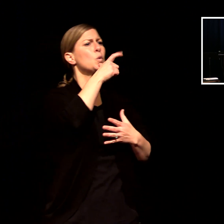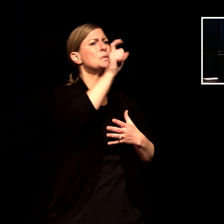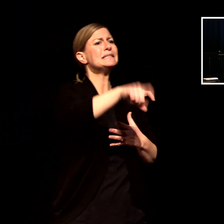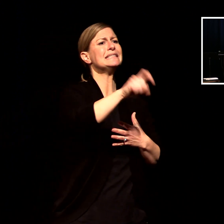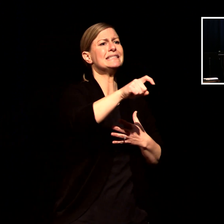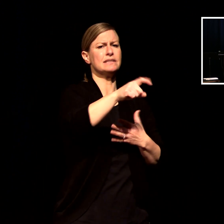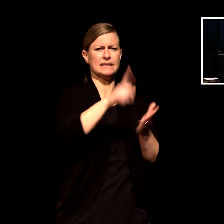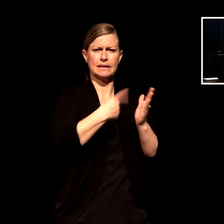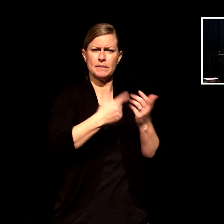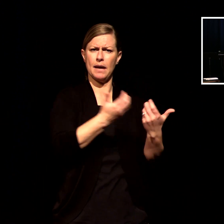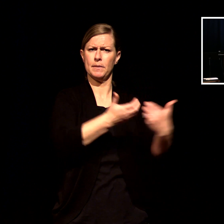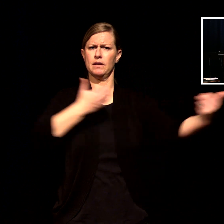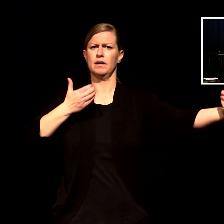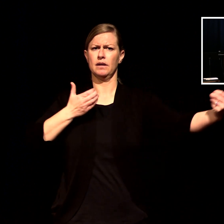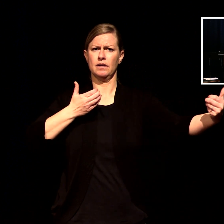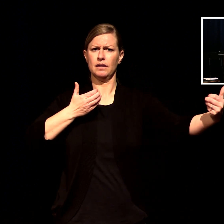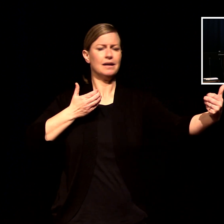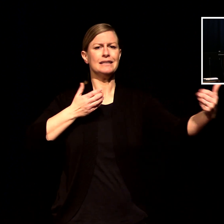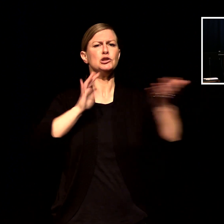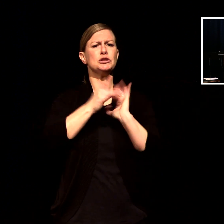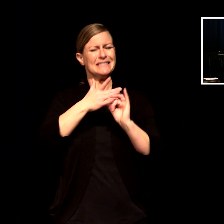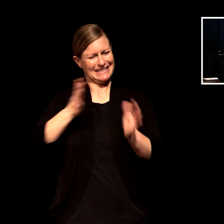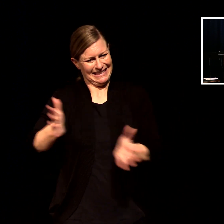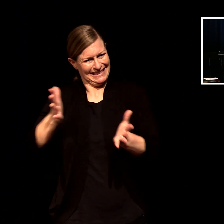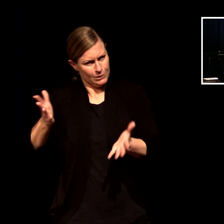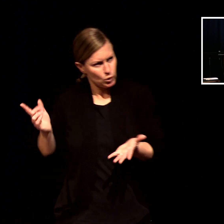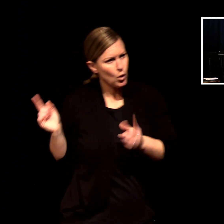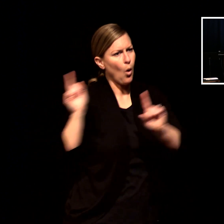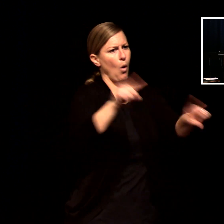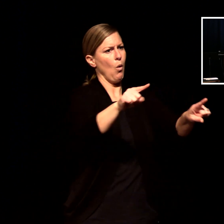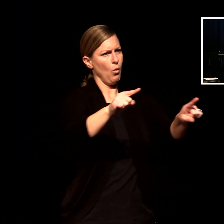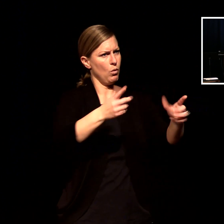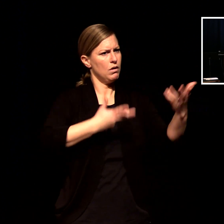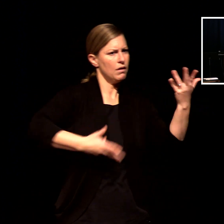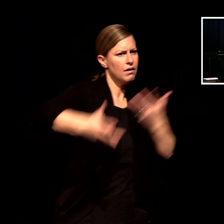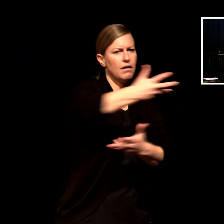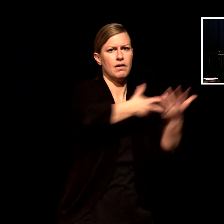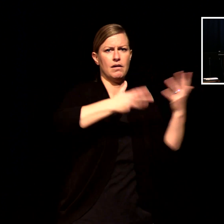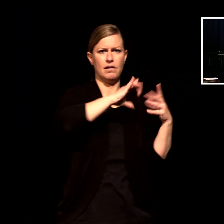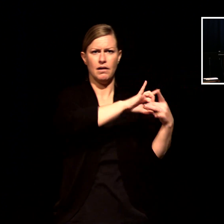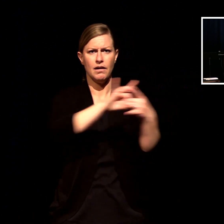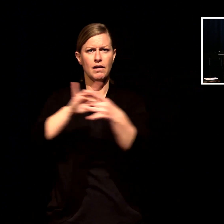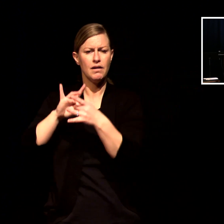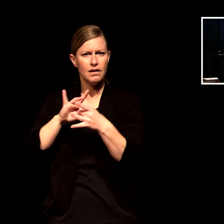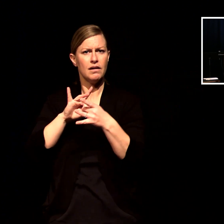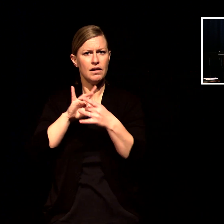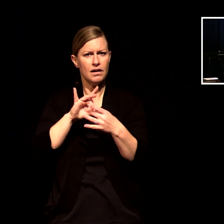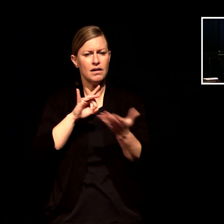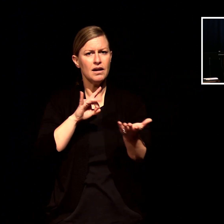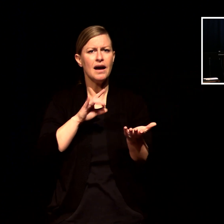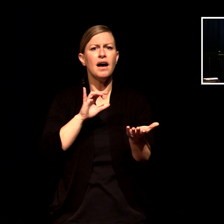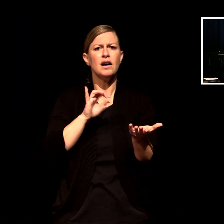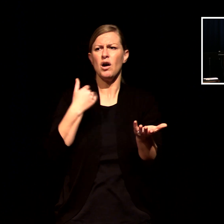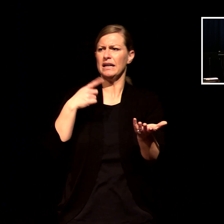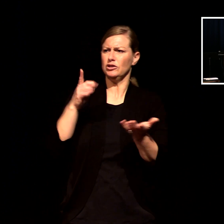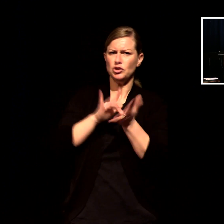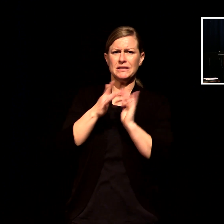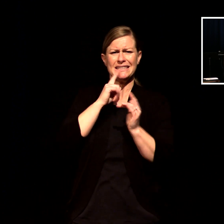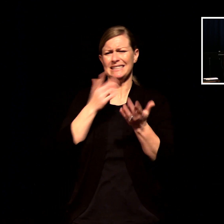our vision of how we see people and he wants us to understand that we need to get off the bench and into the game